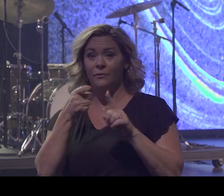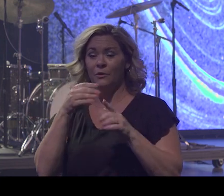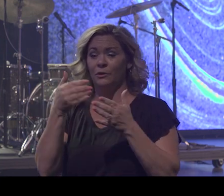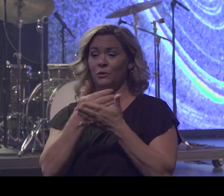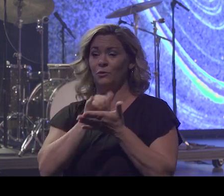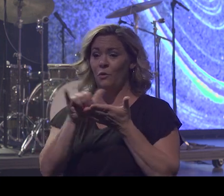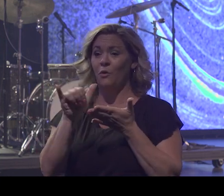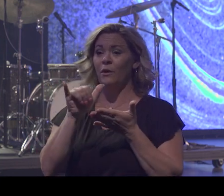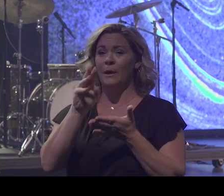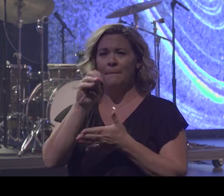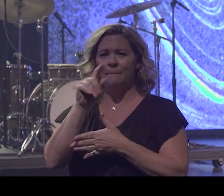York. I say, where the heck is New York at?